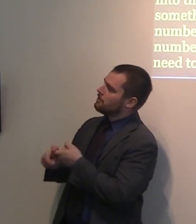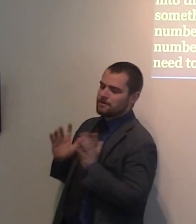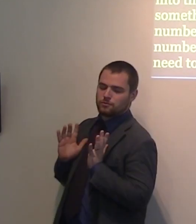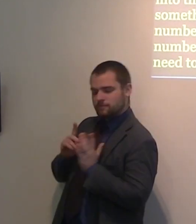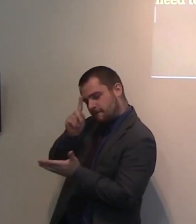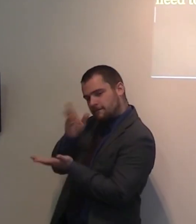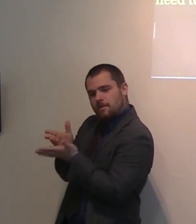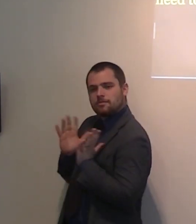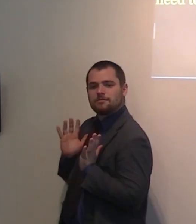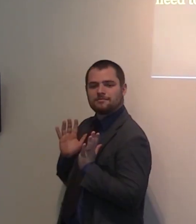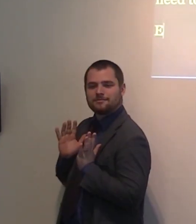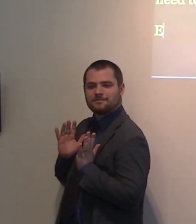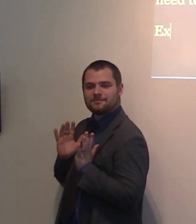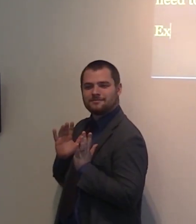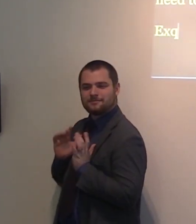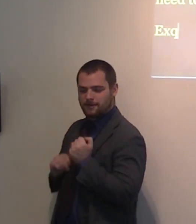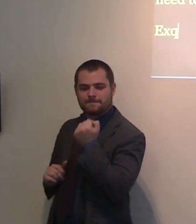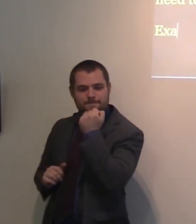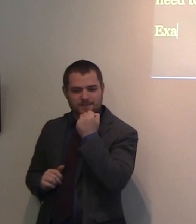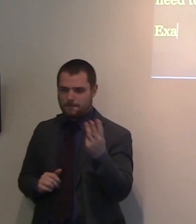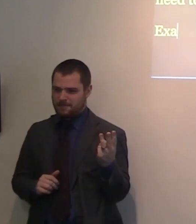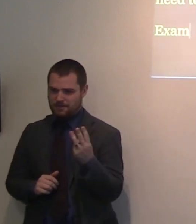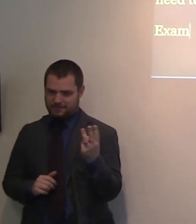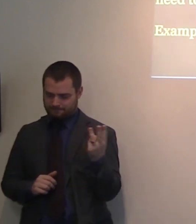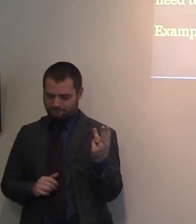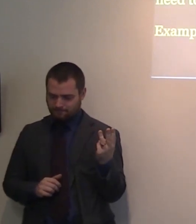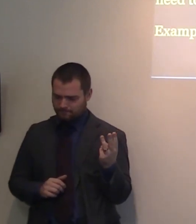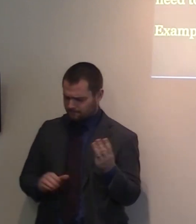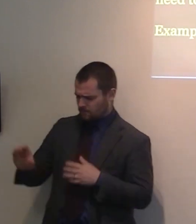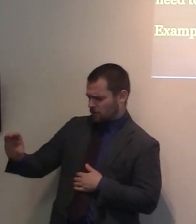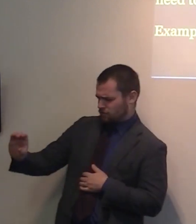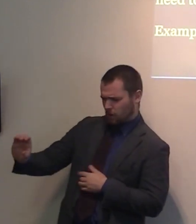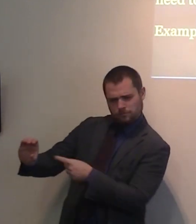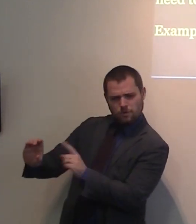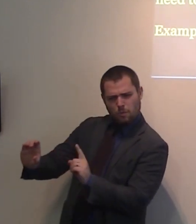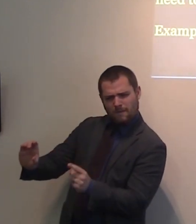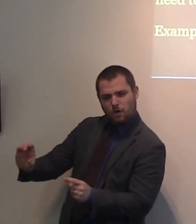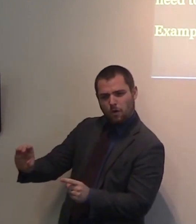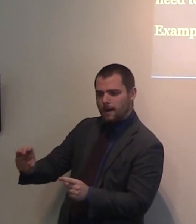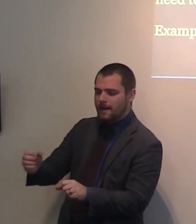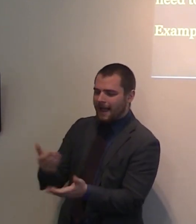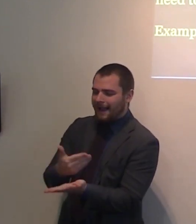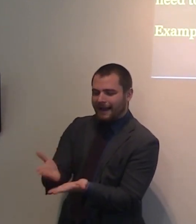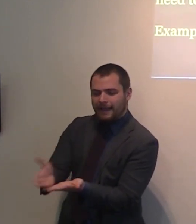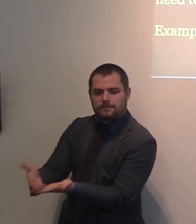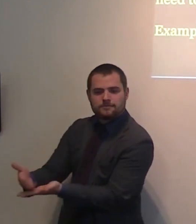The 13th one. Oh, salt purifies. Salt purifies. And Elijah in 2nd